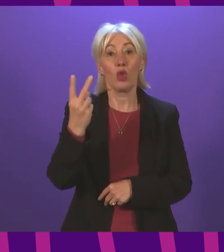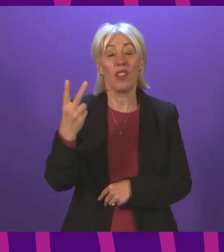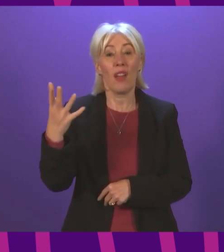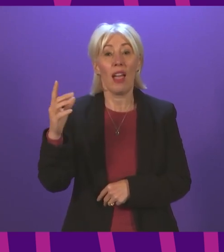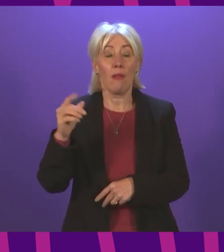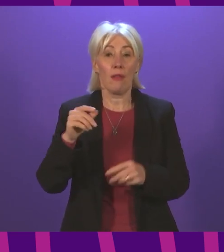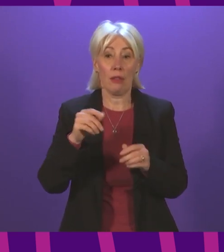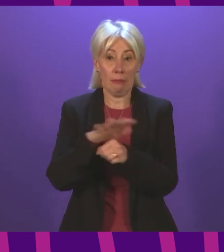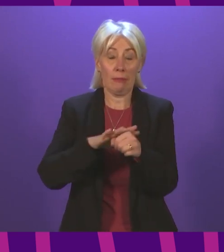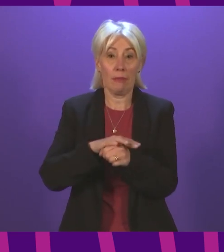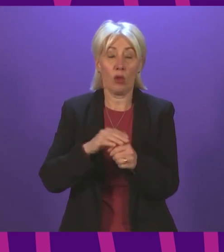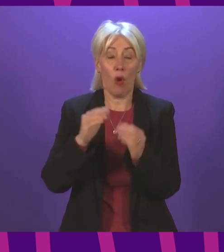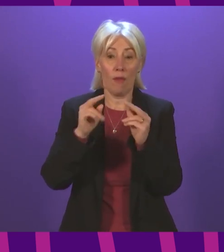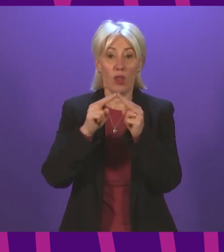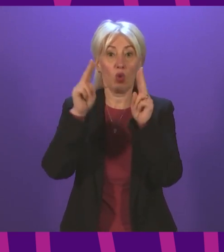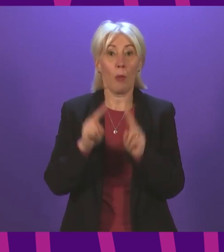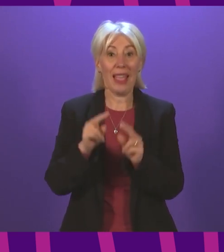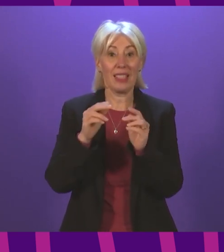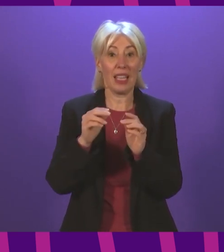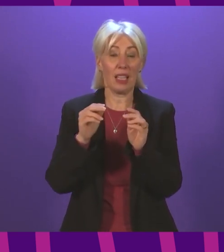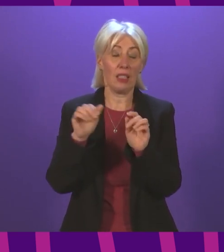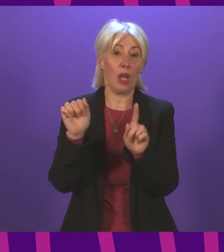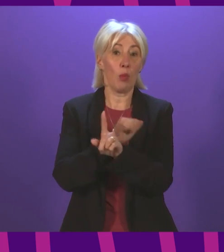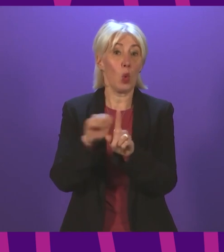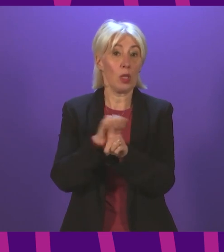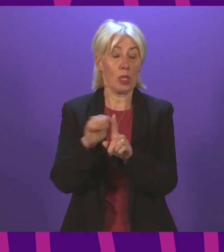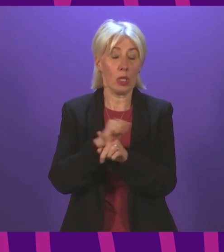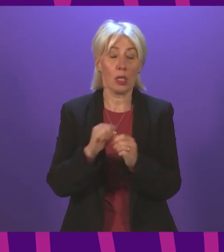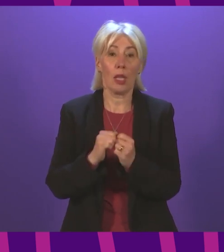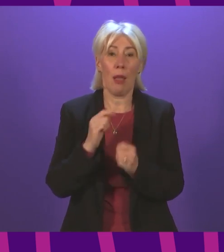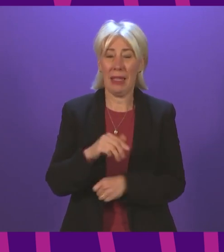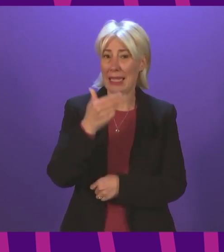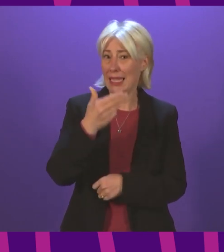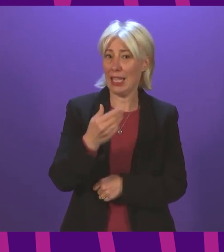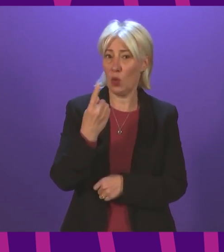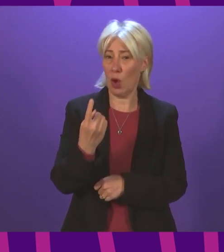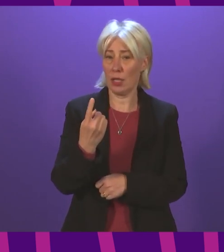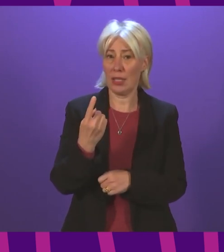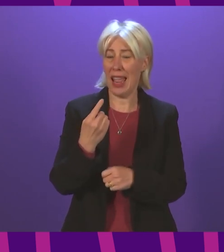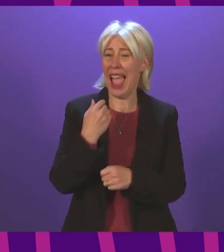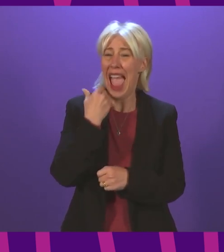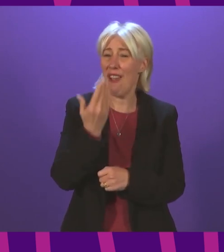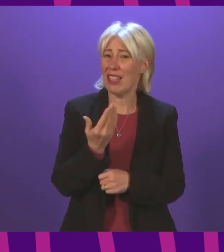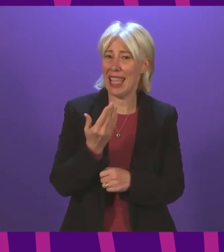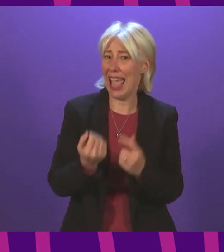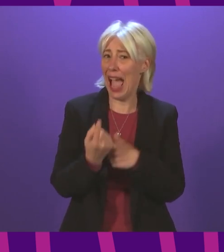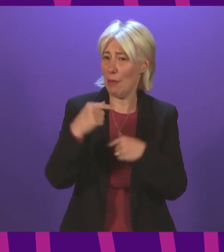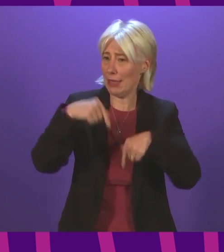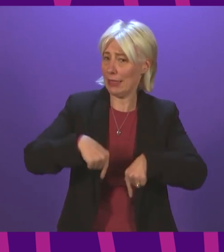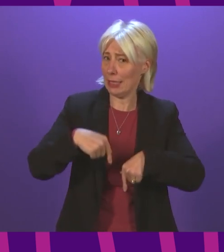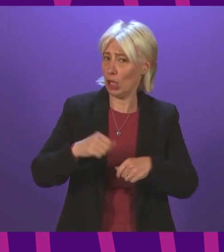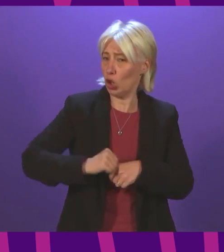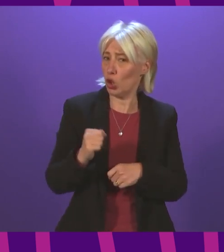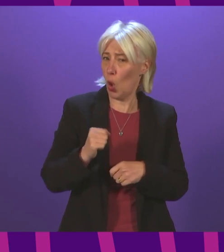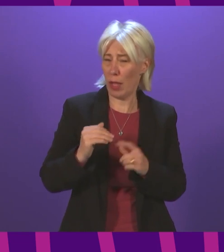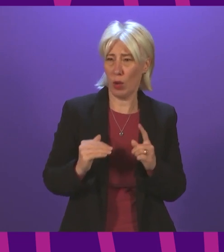domestic abuse in 2020-21. That suggests on average 91 incidents of domestic abuse every day in Scotland, the highest level since